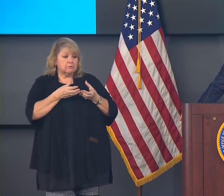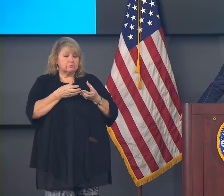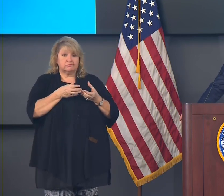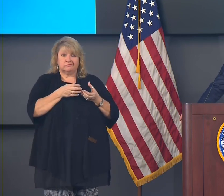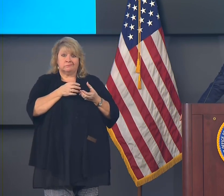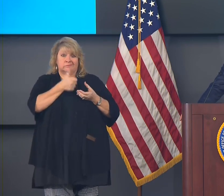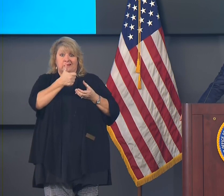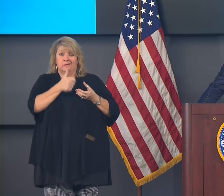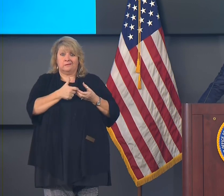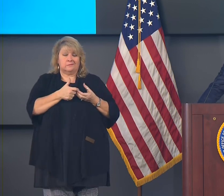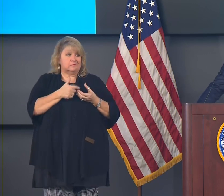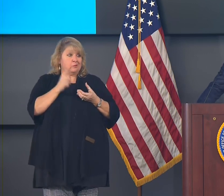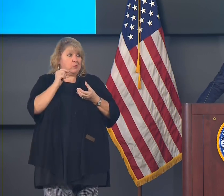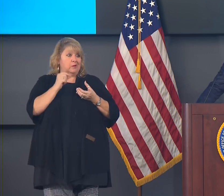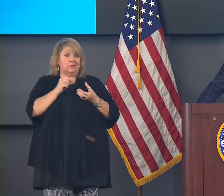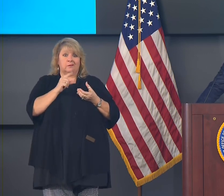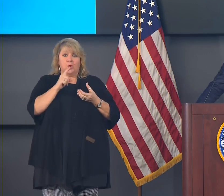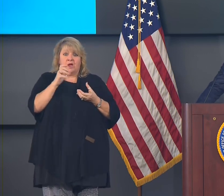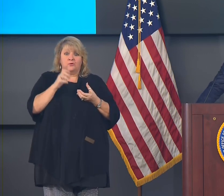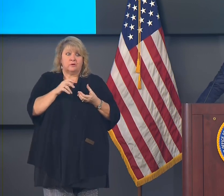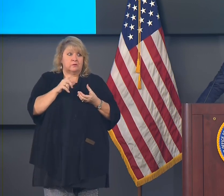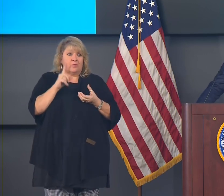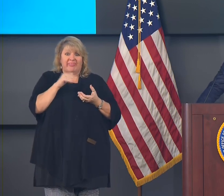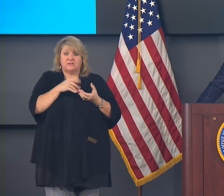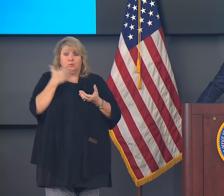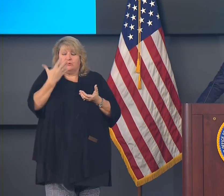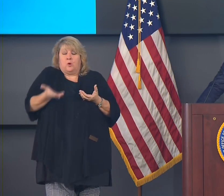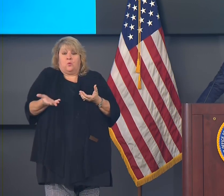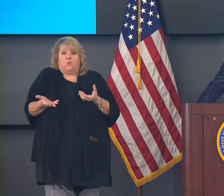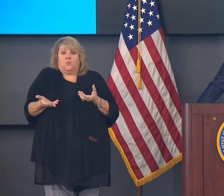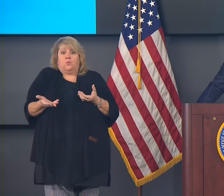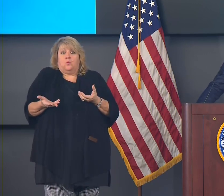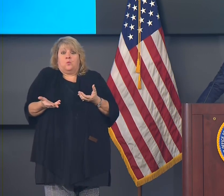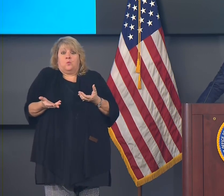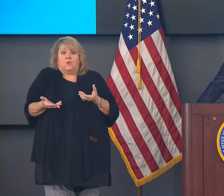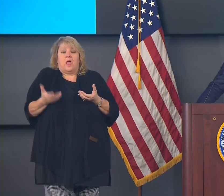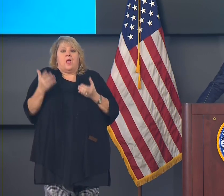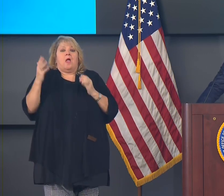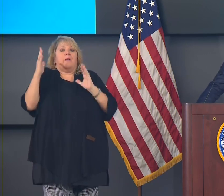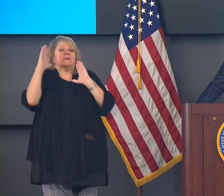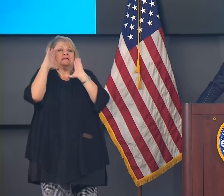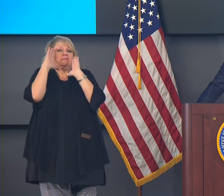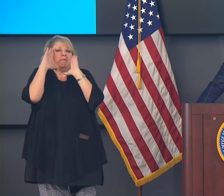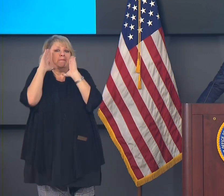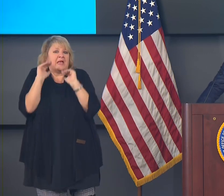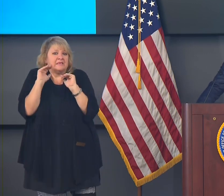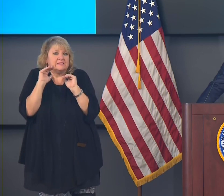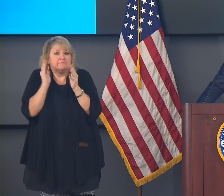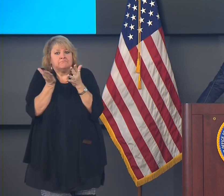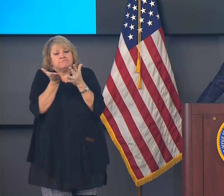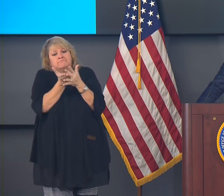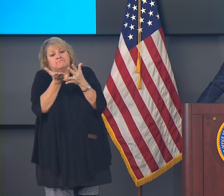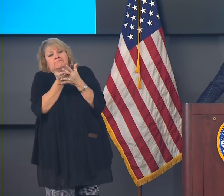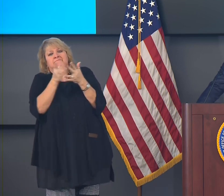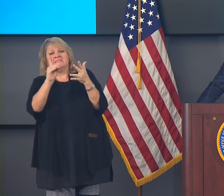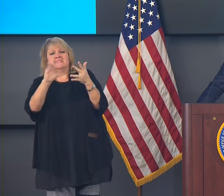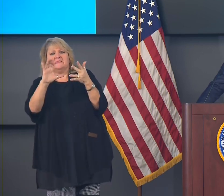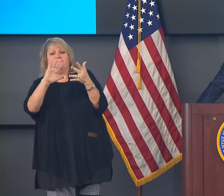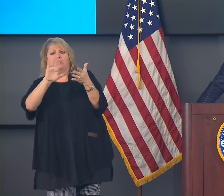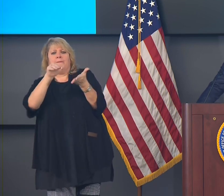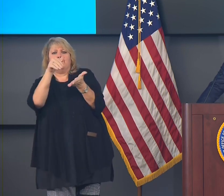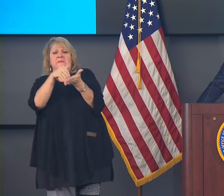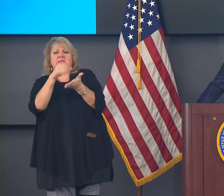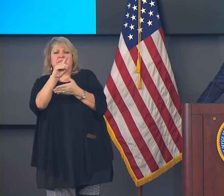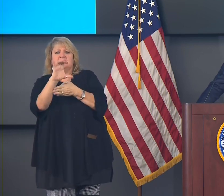have every expectation that somebody sometime around the middle of December, we should receive a number of